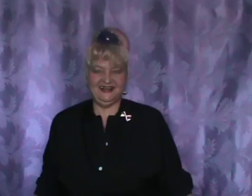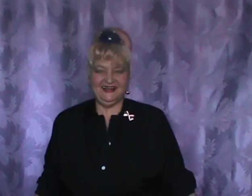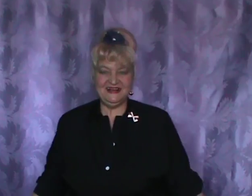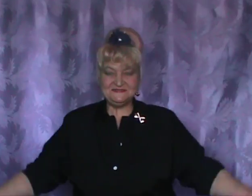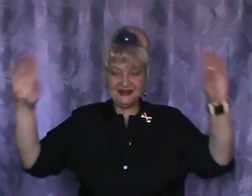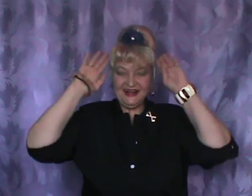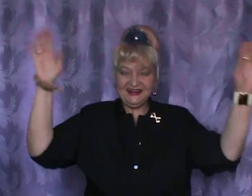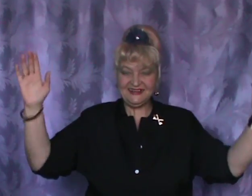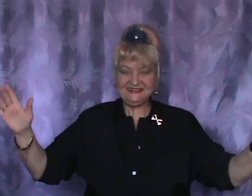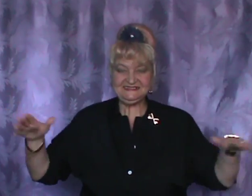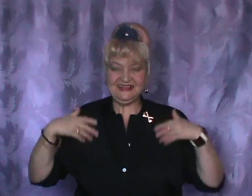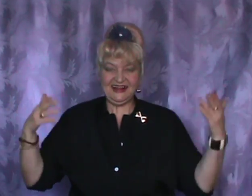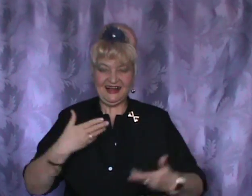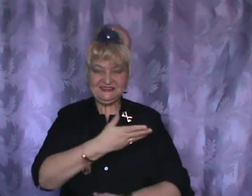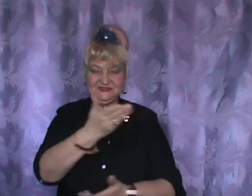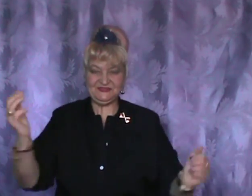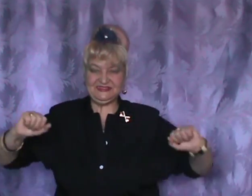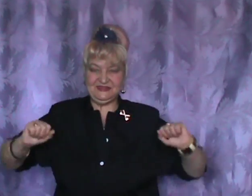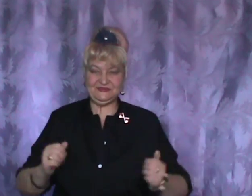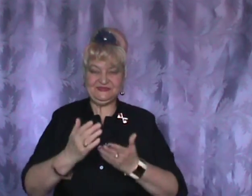Now, look at this.